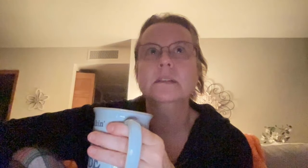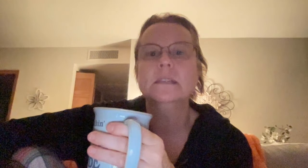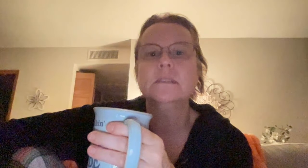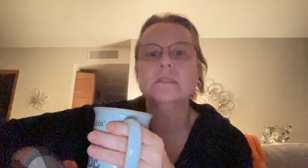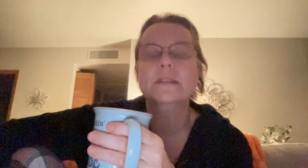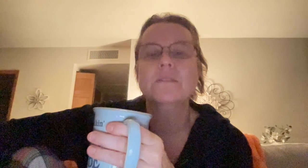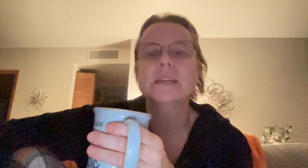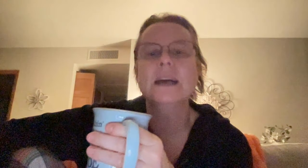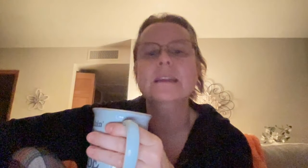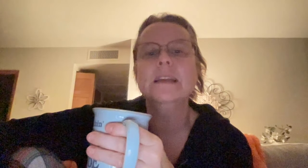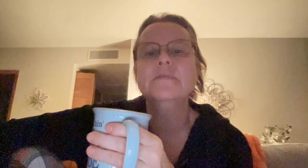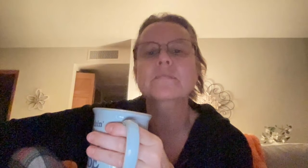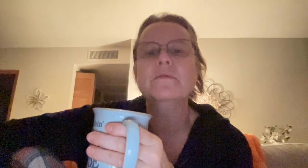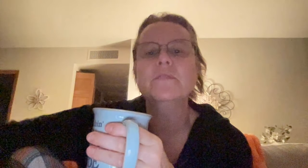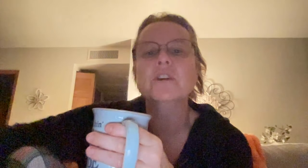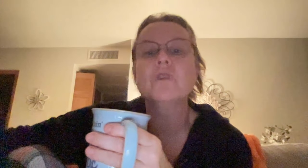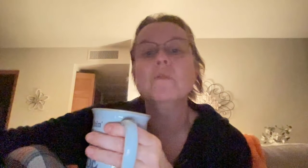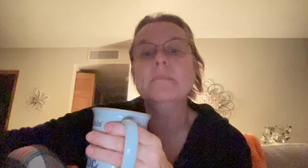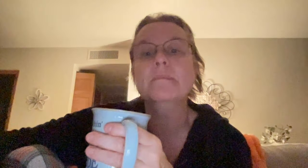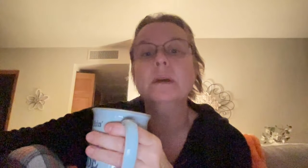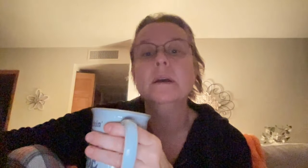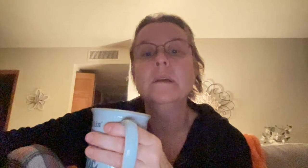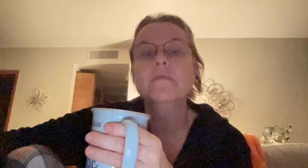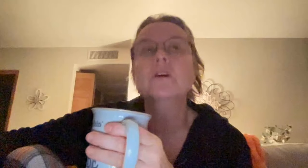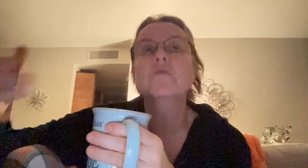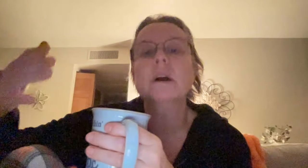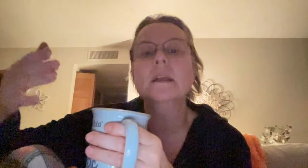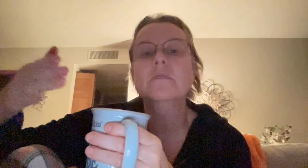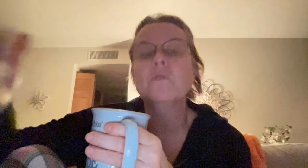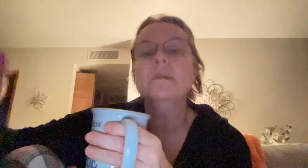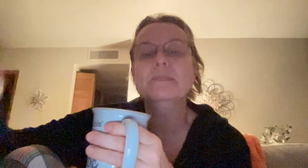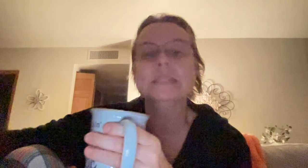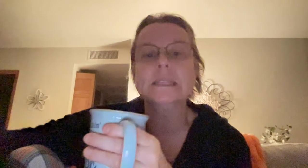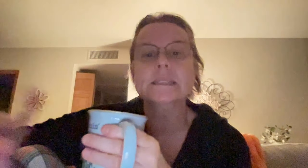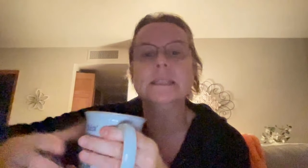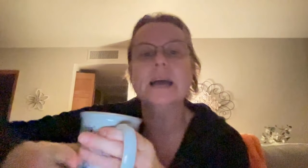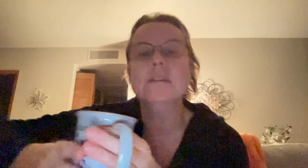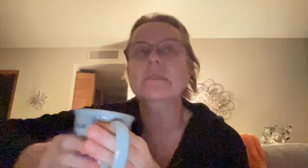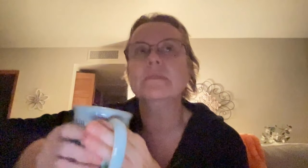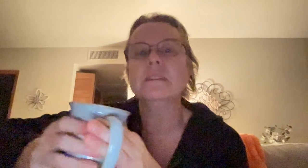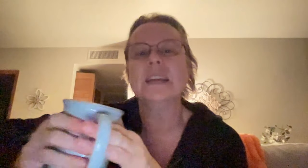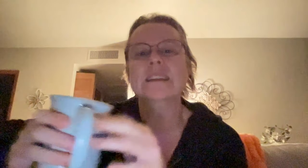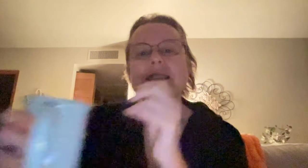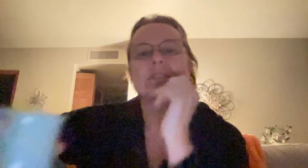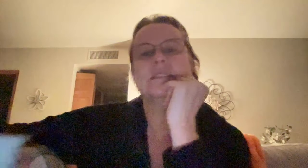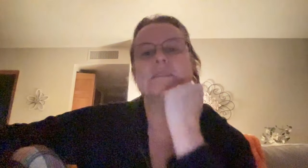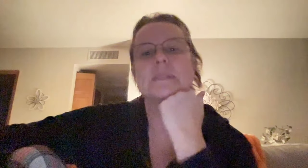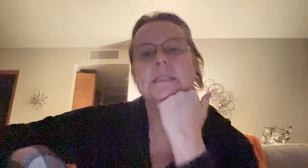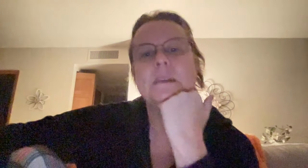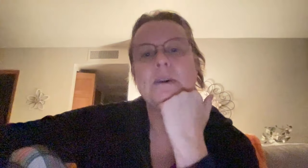took like six or seven hours. And I, from, for a growing, for a growing business, and I don't even really kind of consider this as a business. I